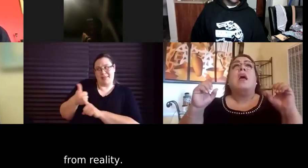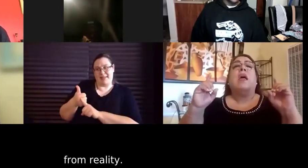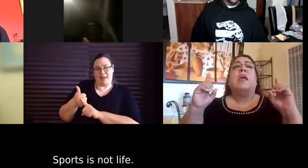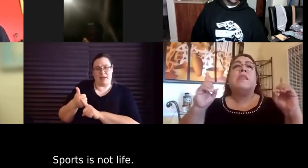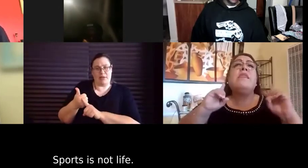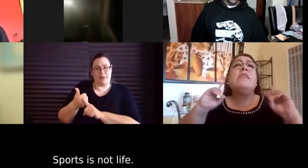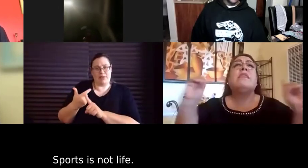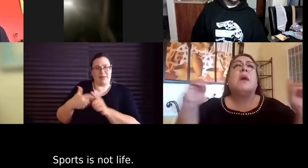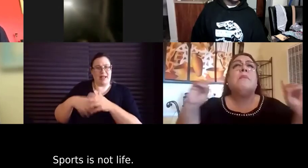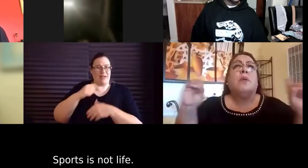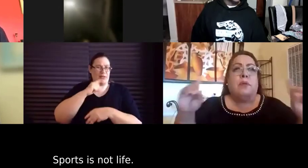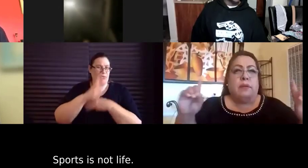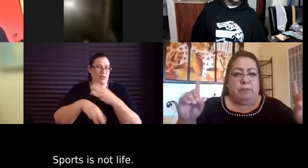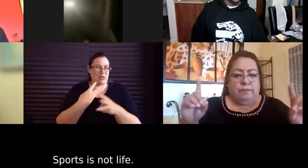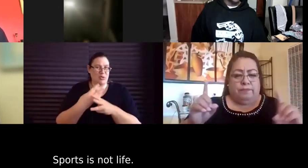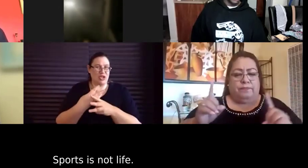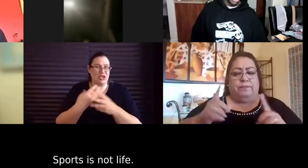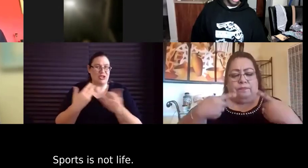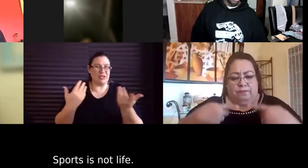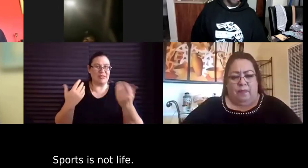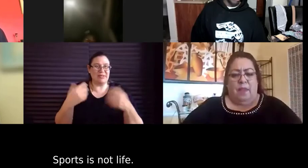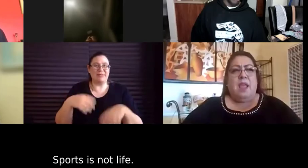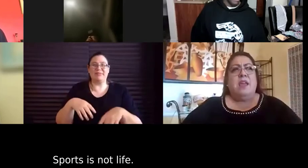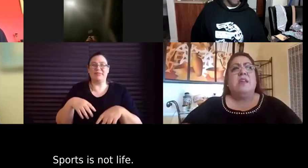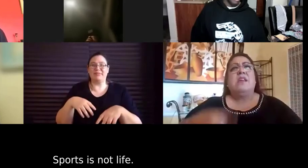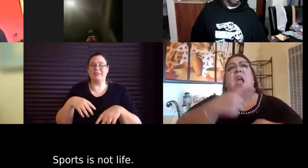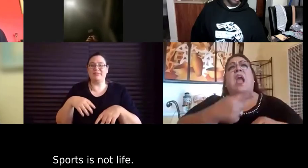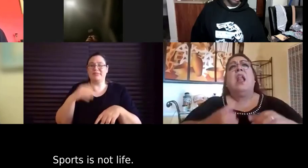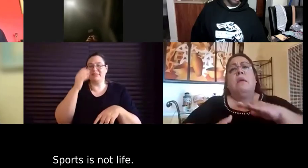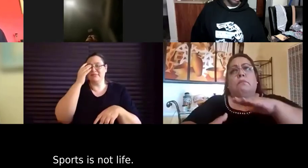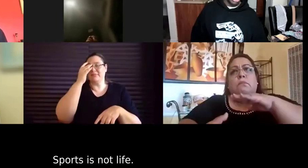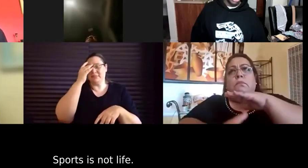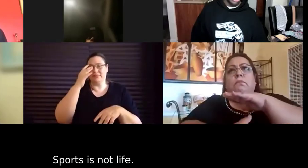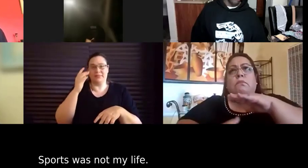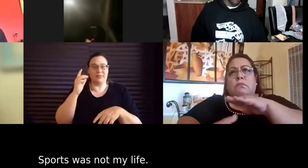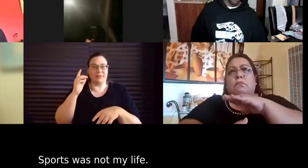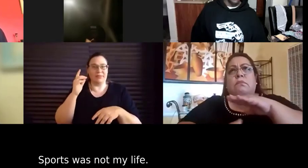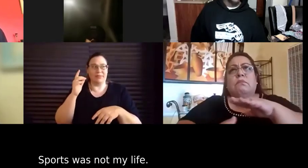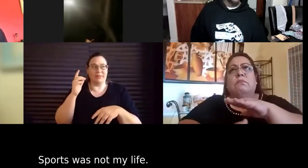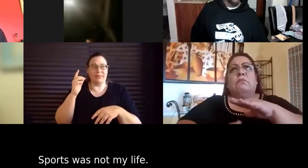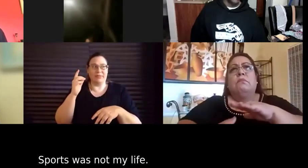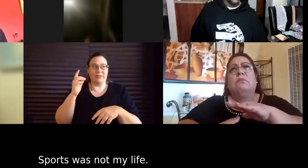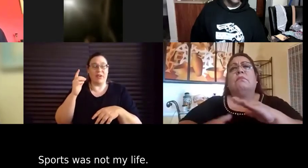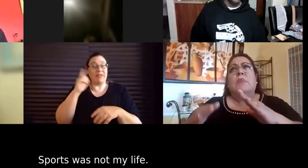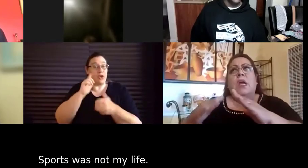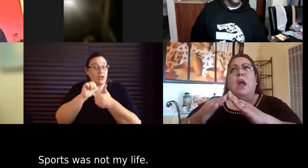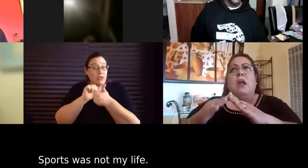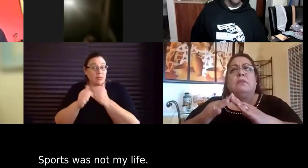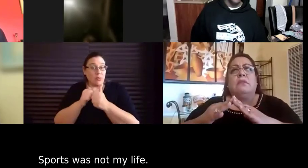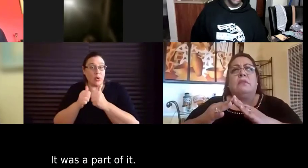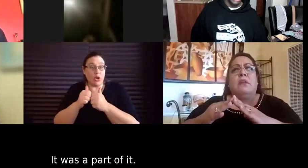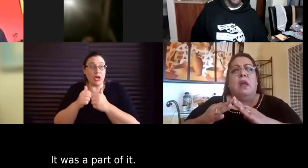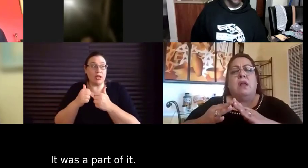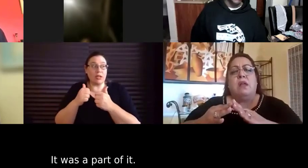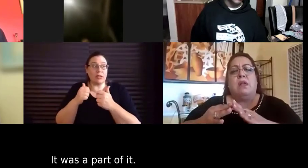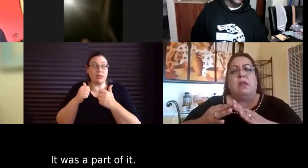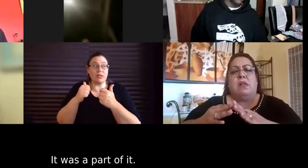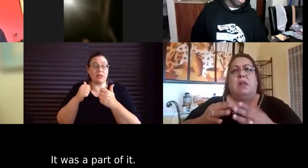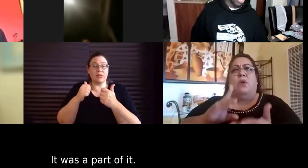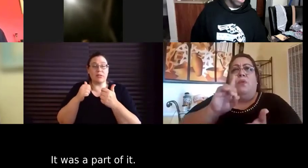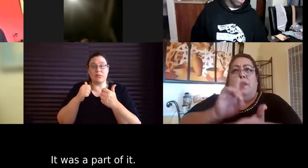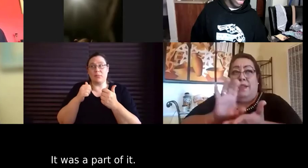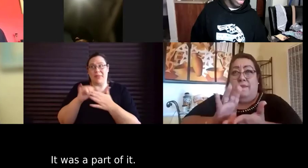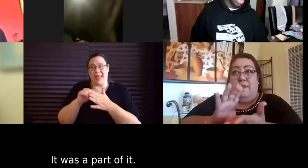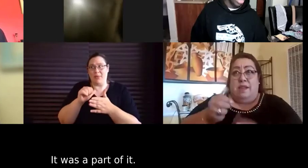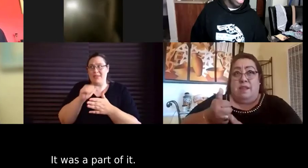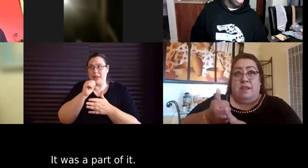kind of say, okay, sports is my life. My life, sports was, was not my life. It was a